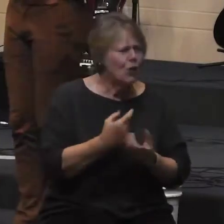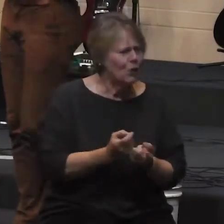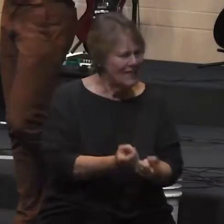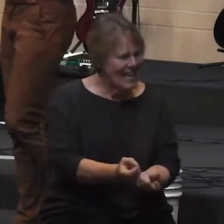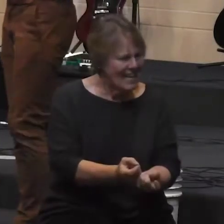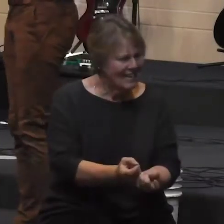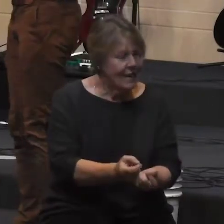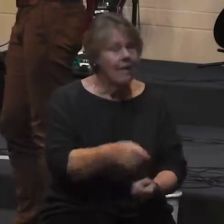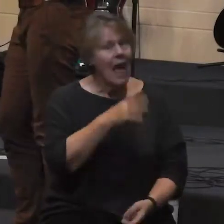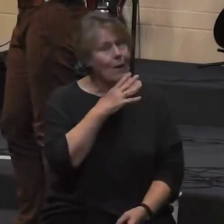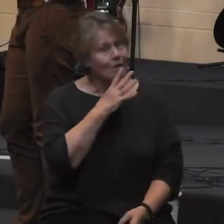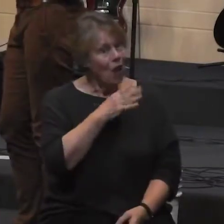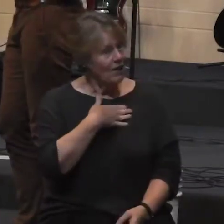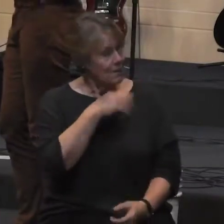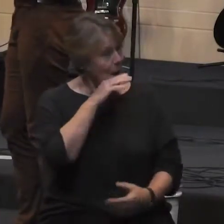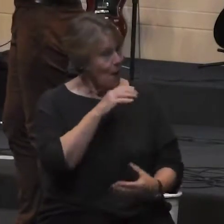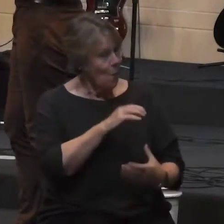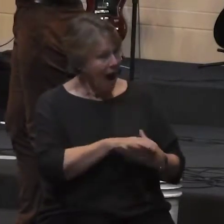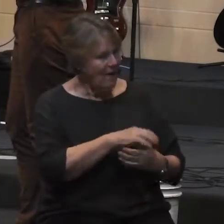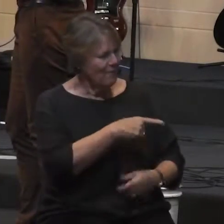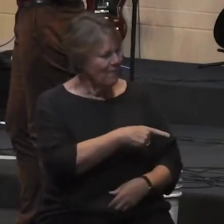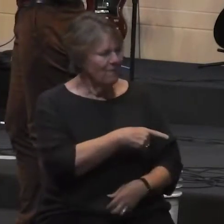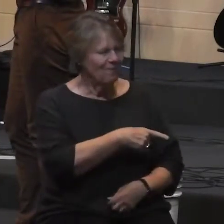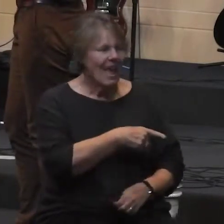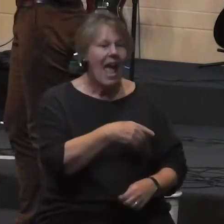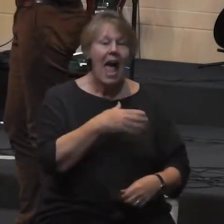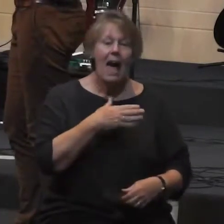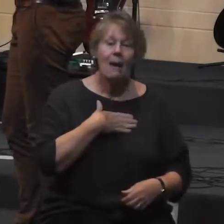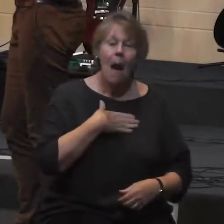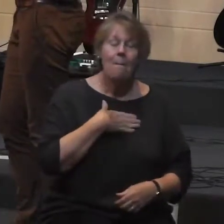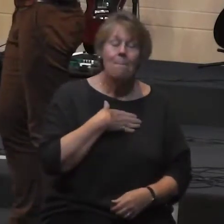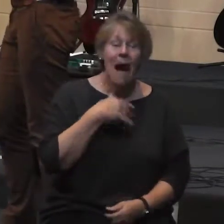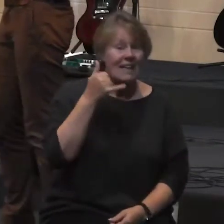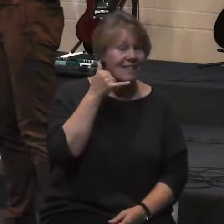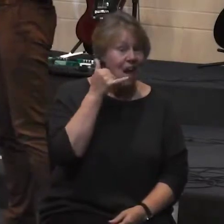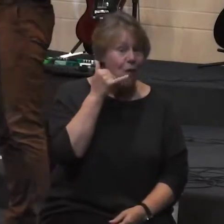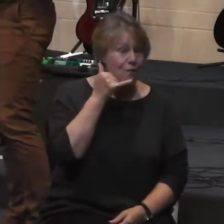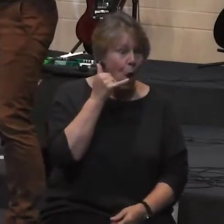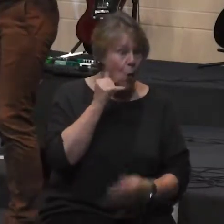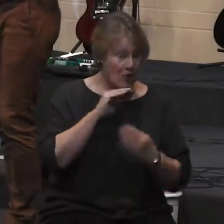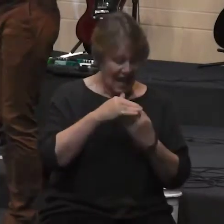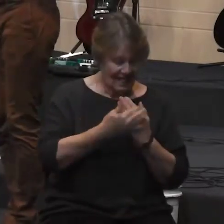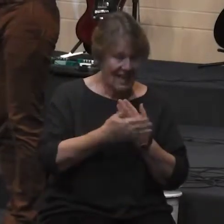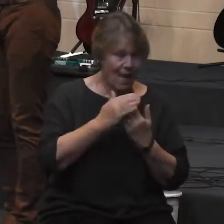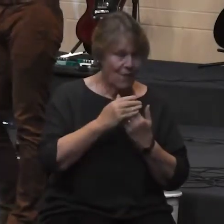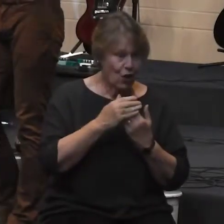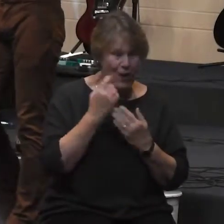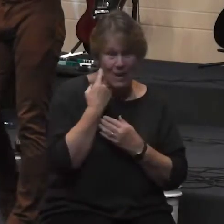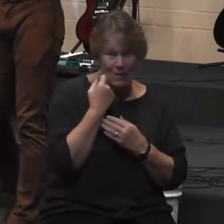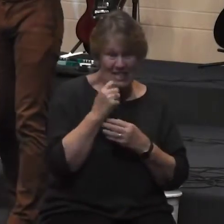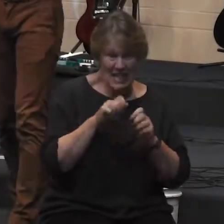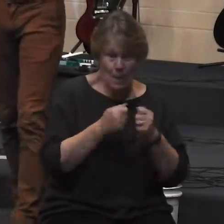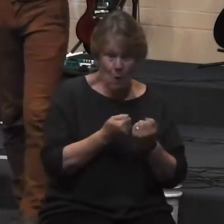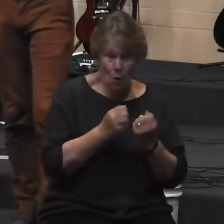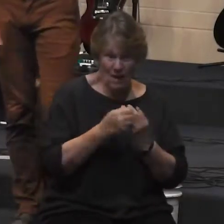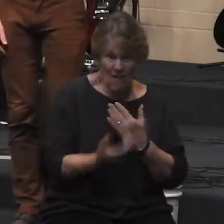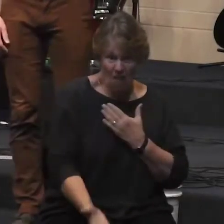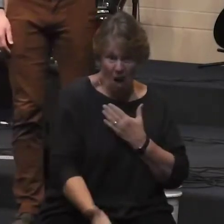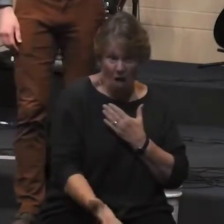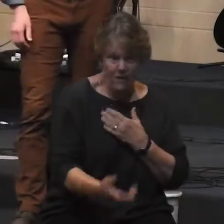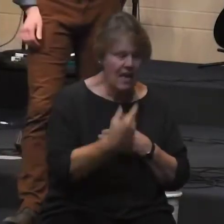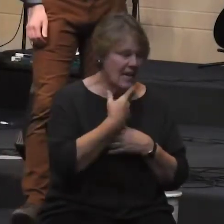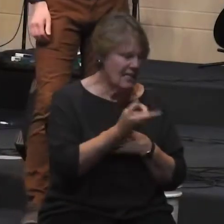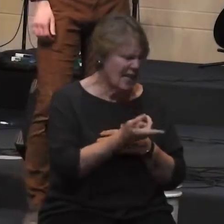was talking to Mickin. And my cell phone cover recently broke and fell off. And I said, I think I need